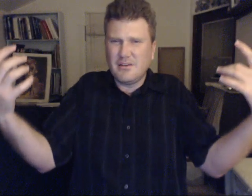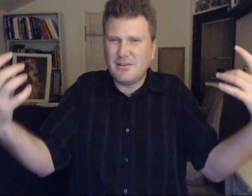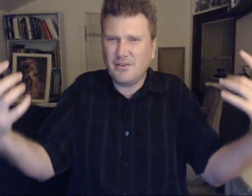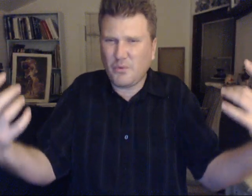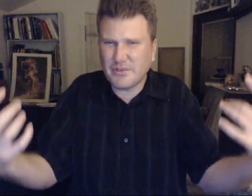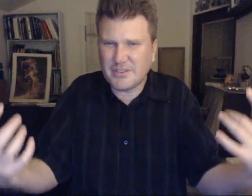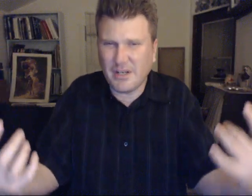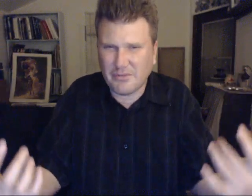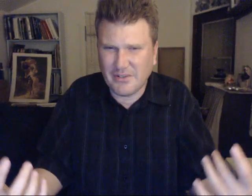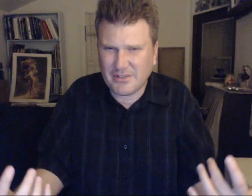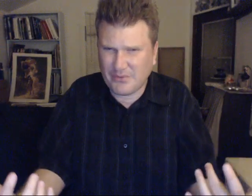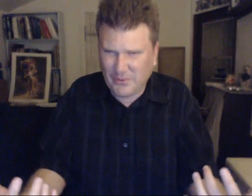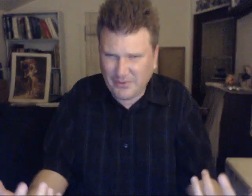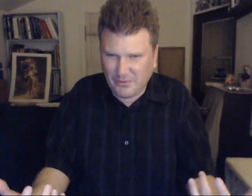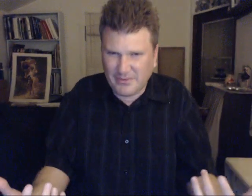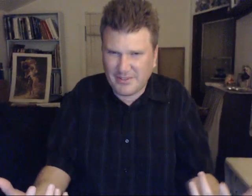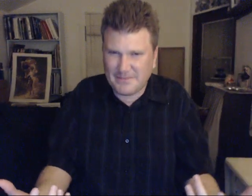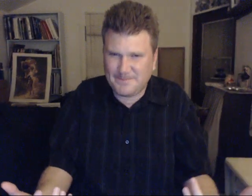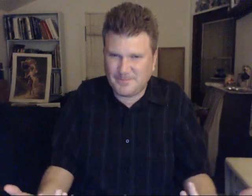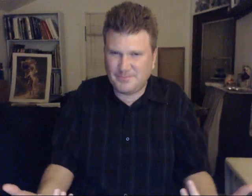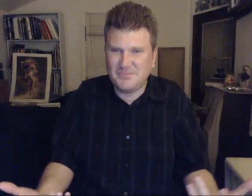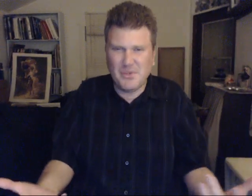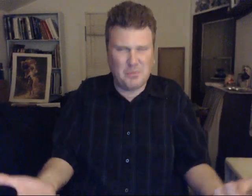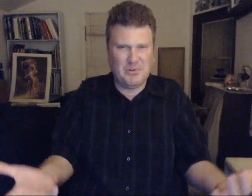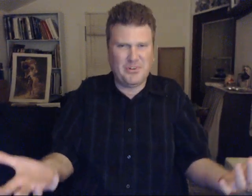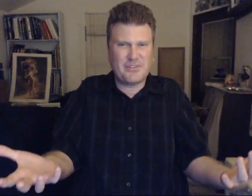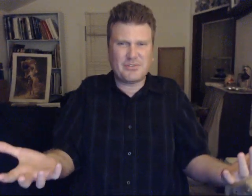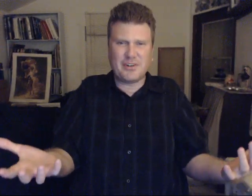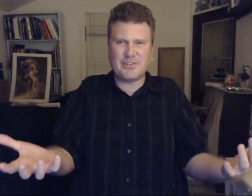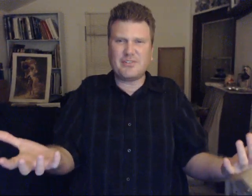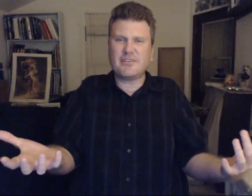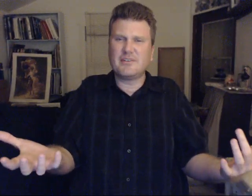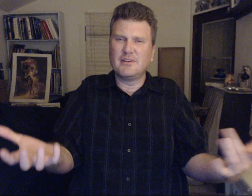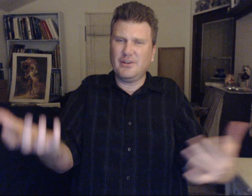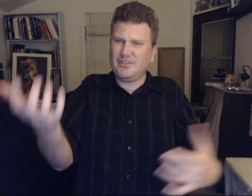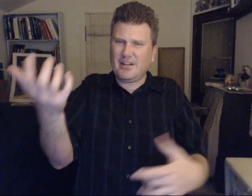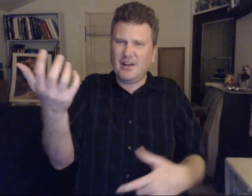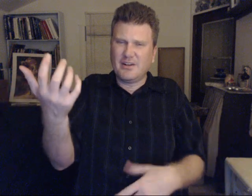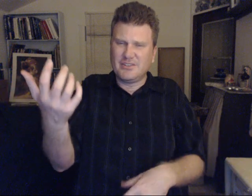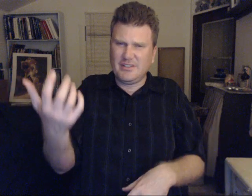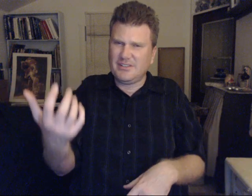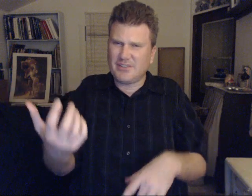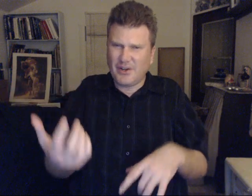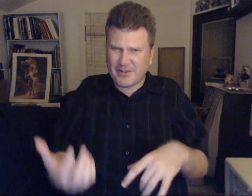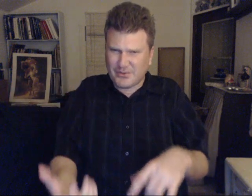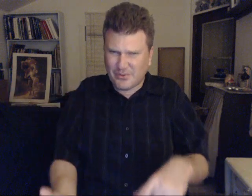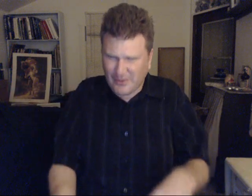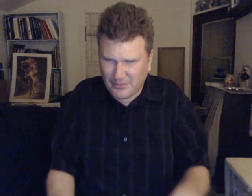Your world's covered in extraterrestrials. Your building structures. Your technology. Is all extraterrestrial.